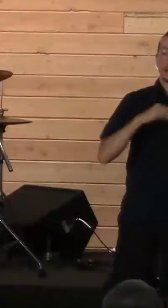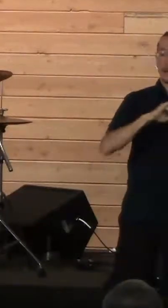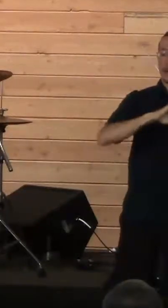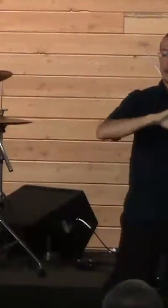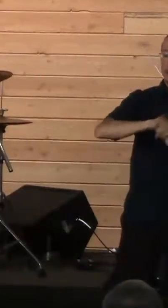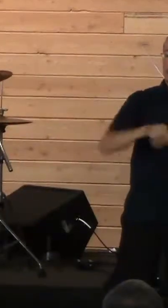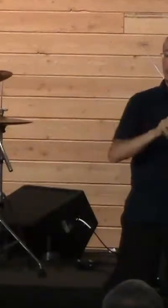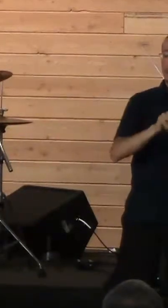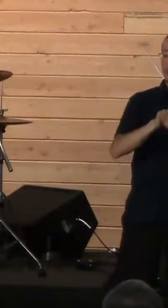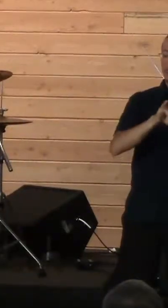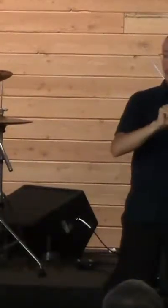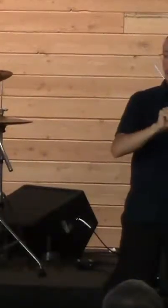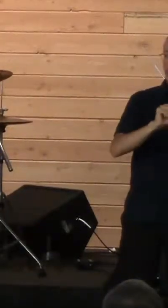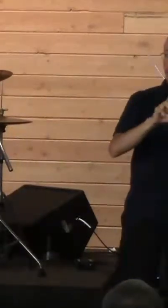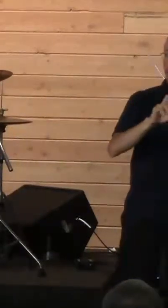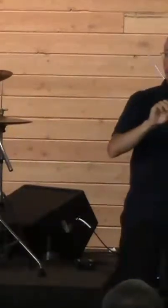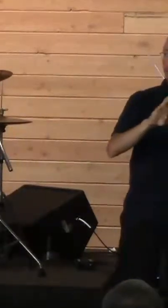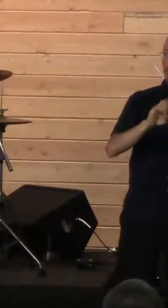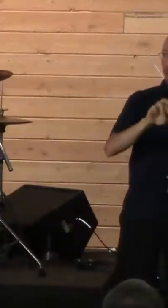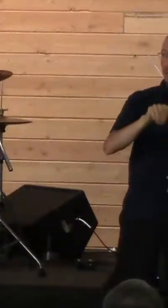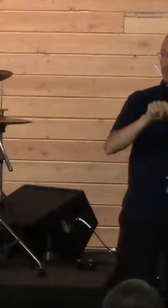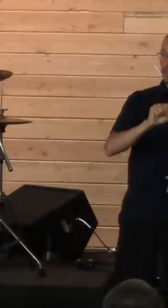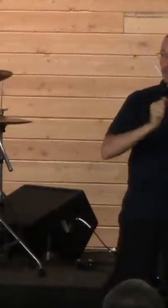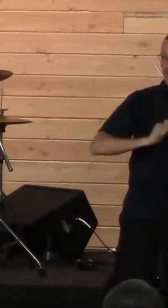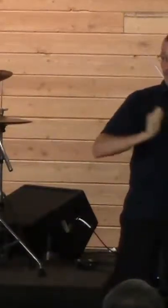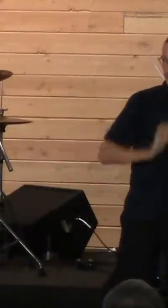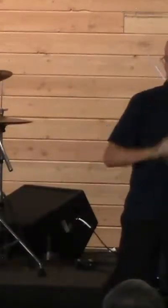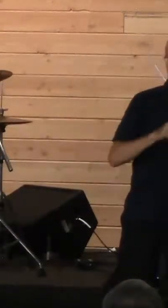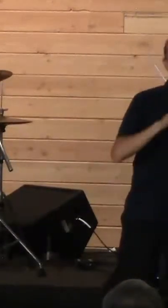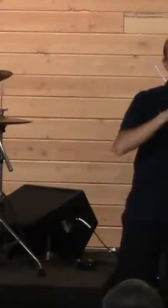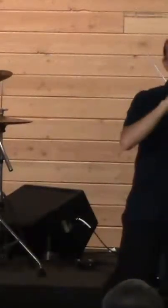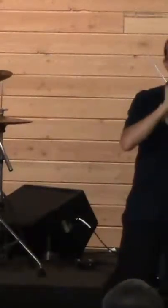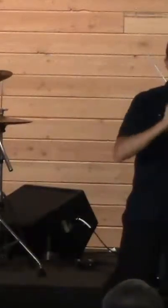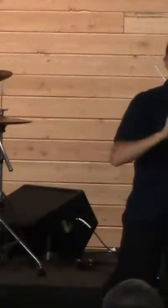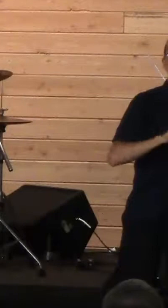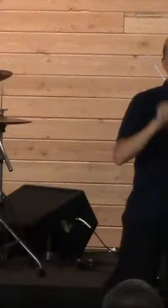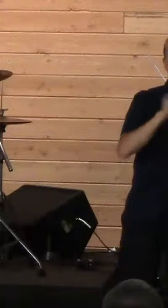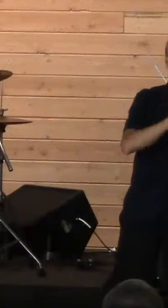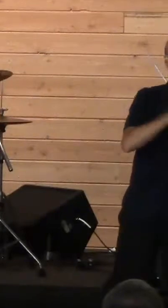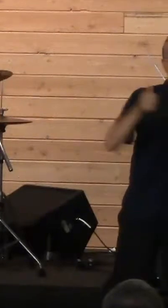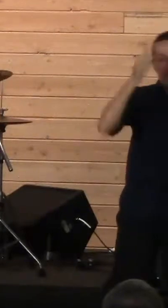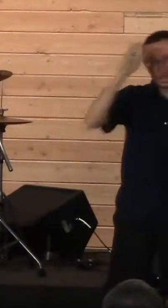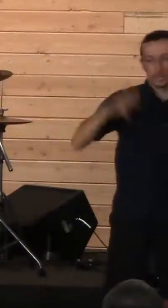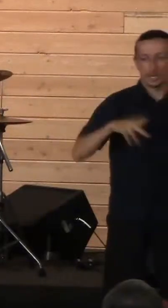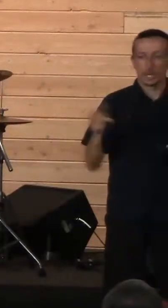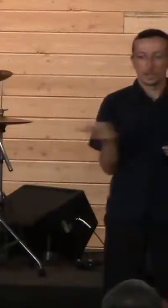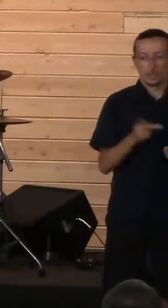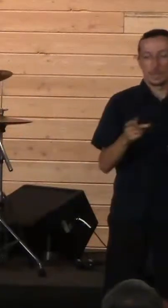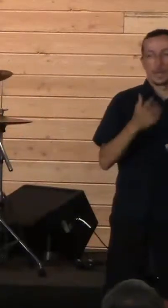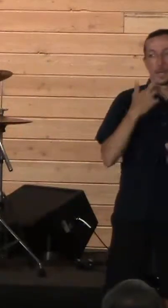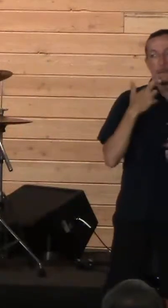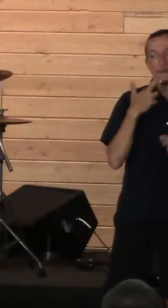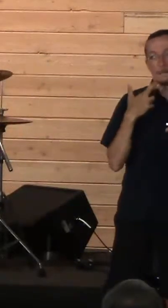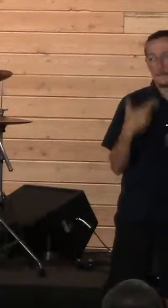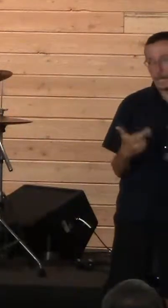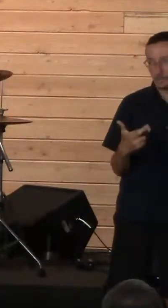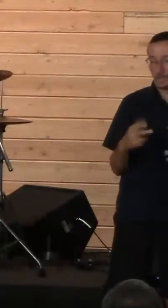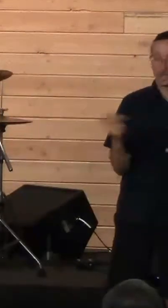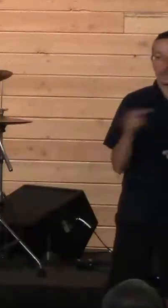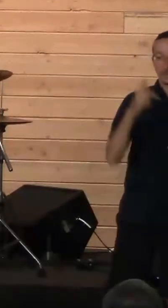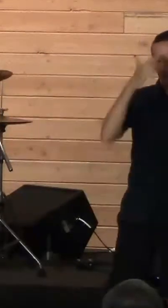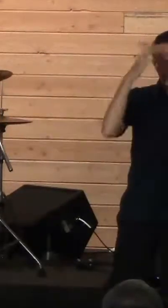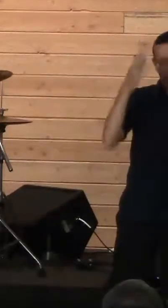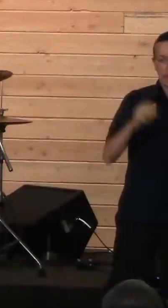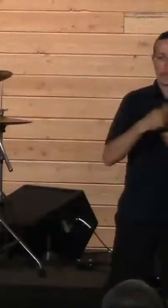first of all, who's amazing, but Julia Roberts and this other guy are best friends, and they decide to make a